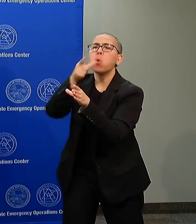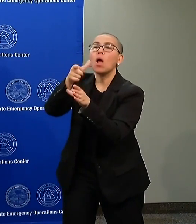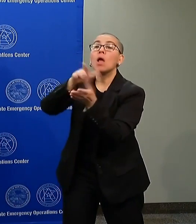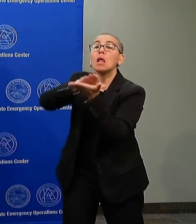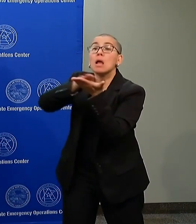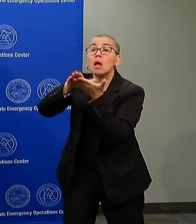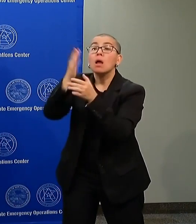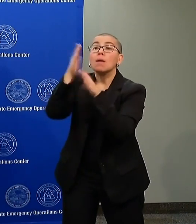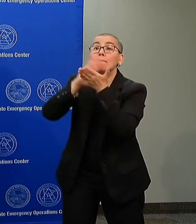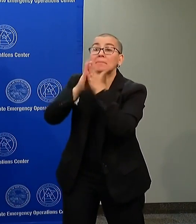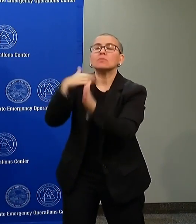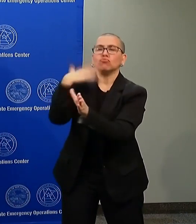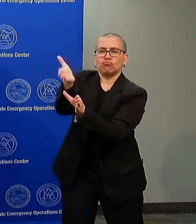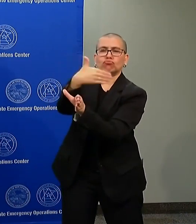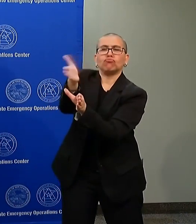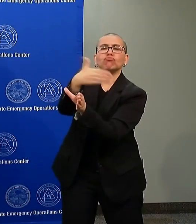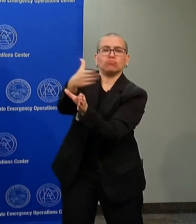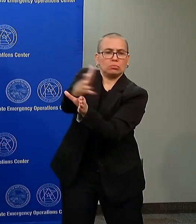speak their minds.